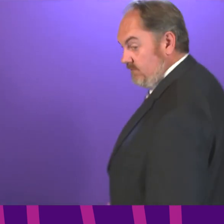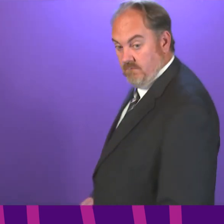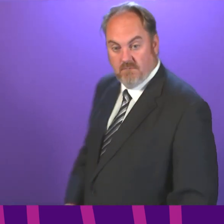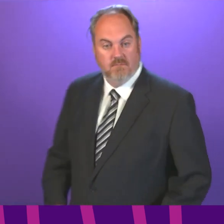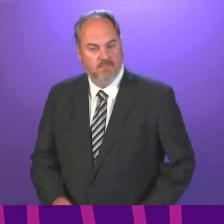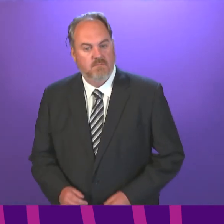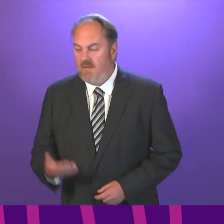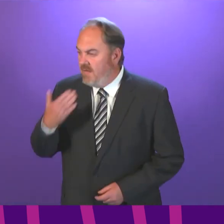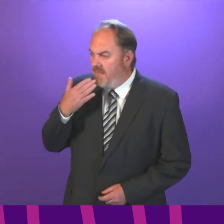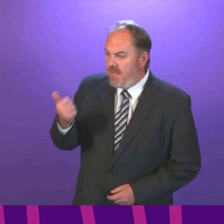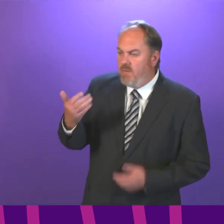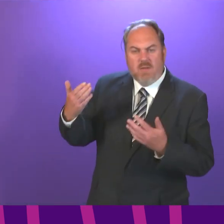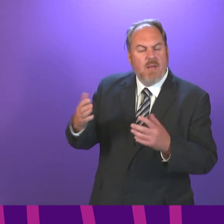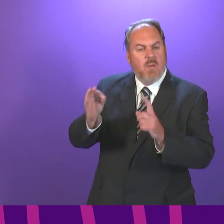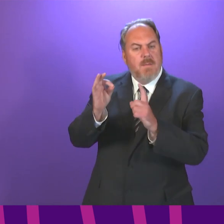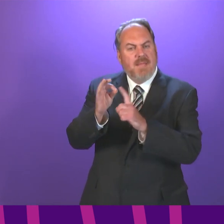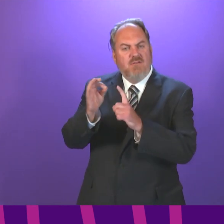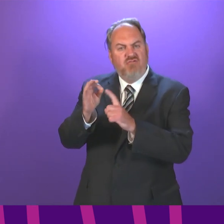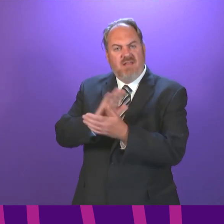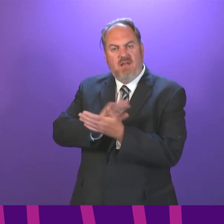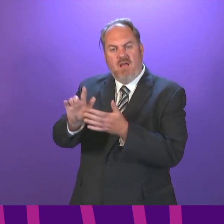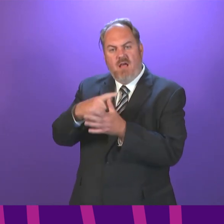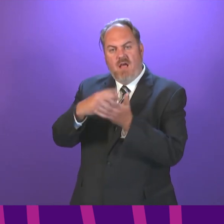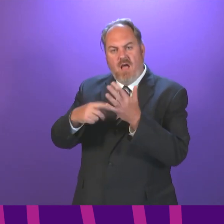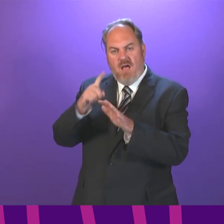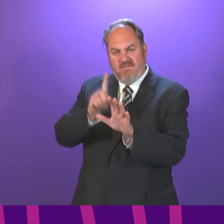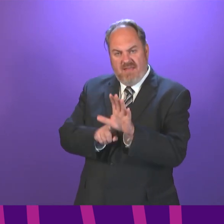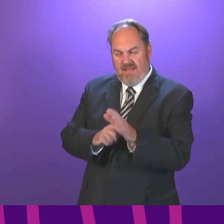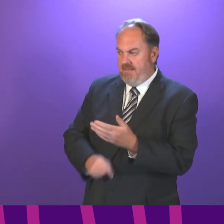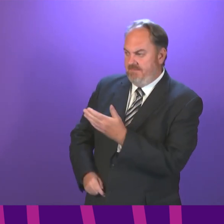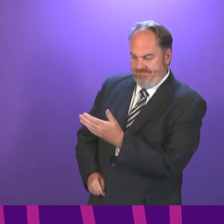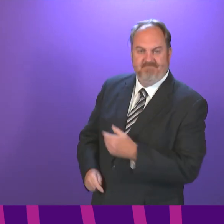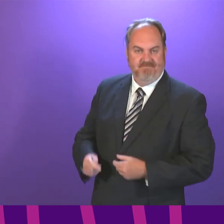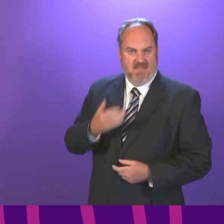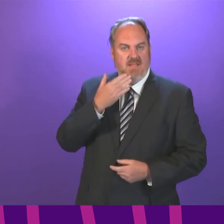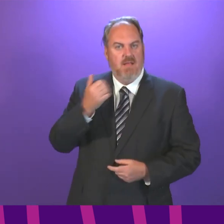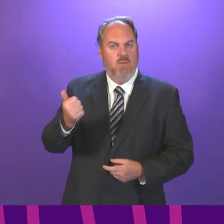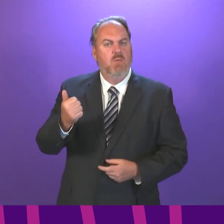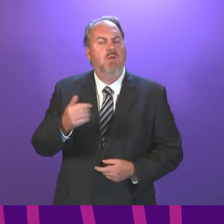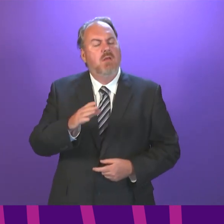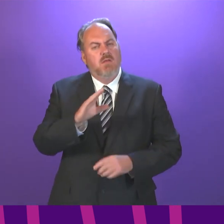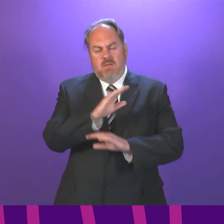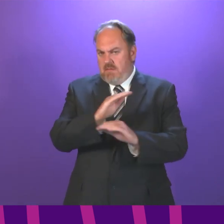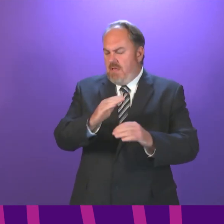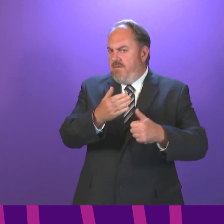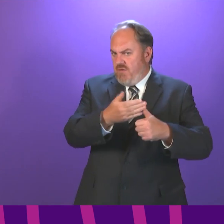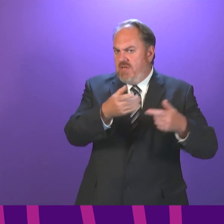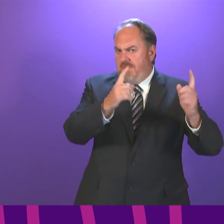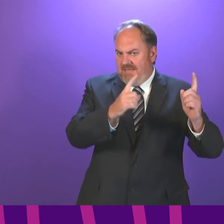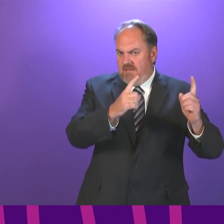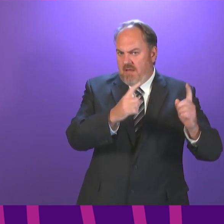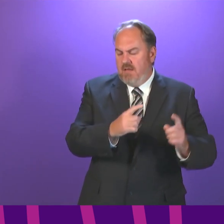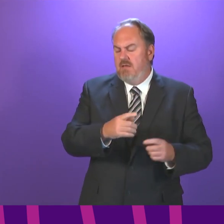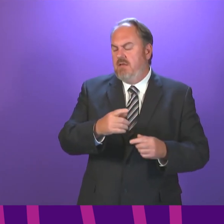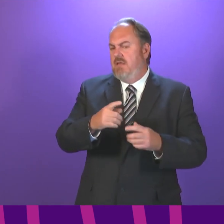The Minister, as well as Douglas Ross and Anna Sarwar,